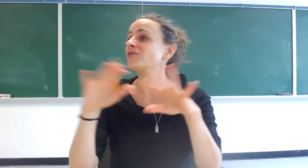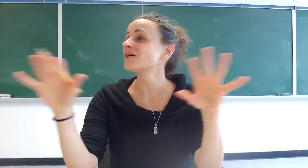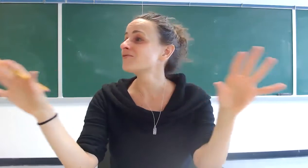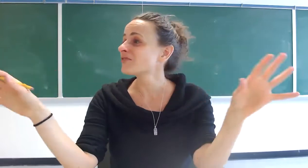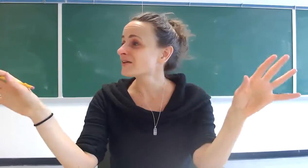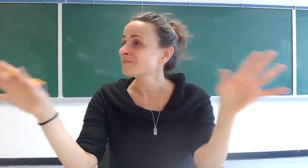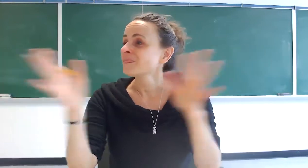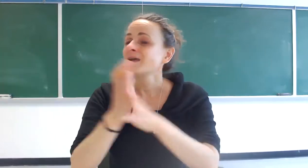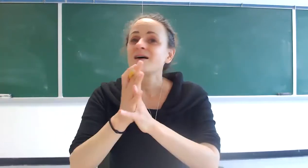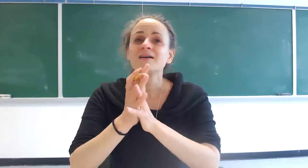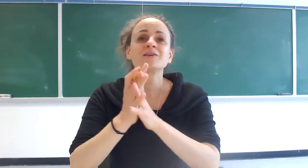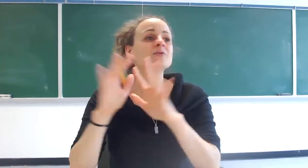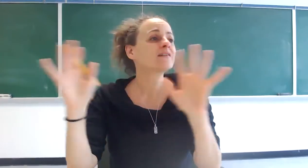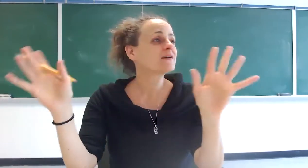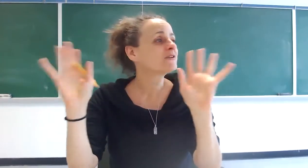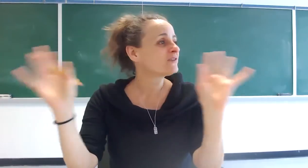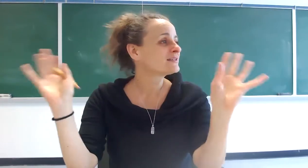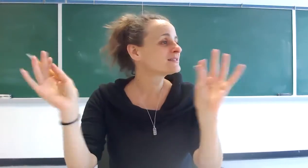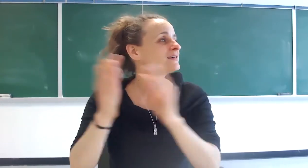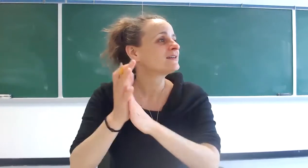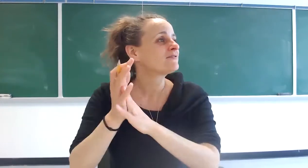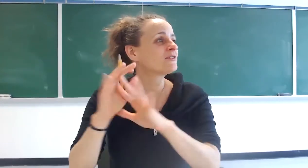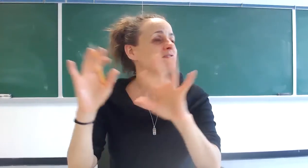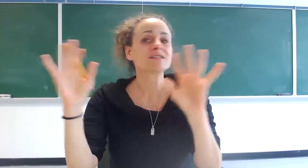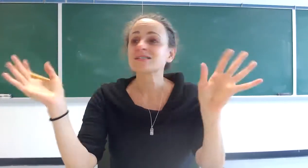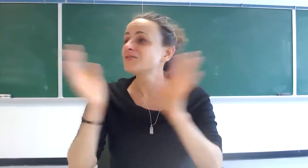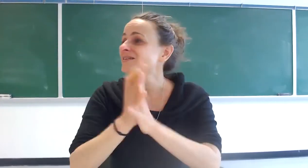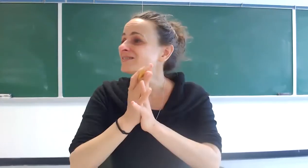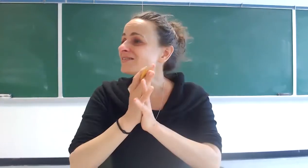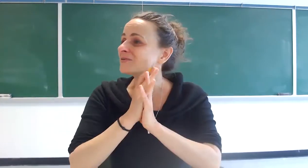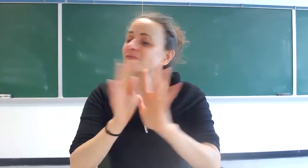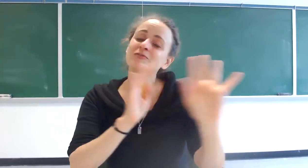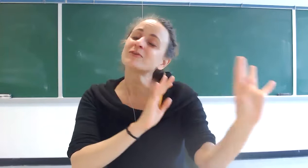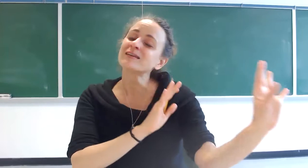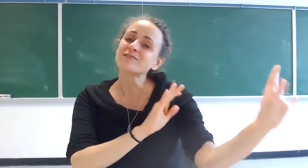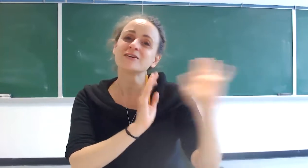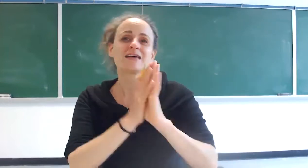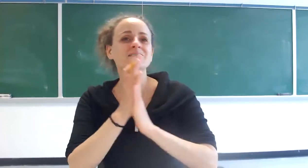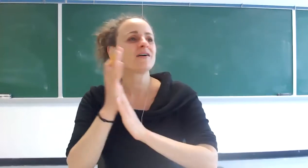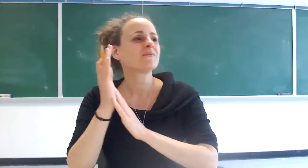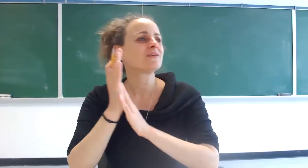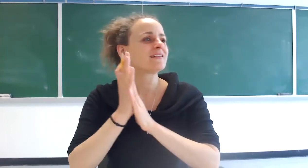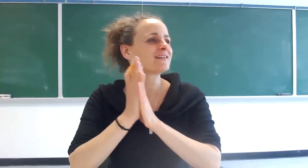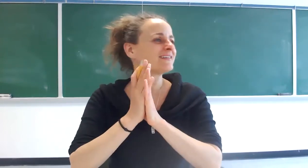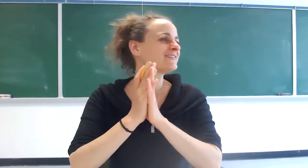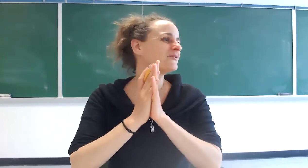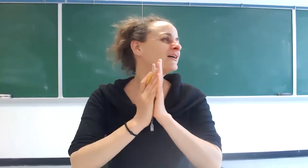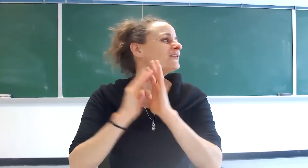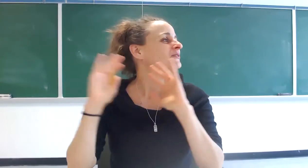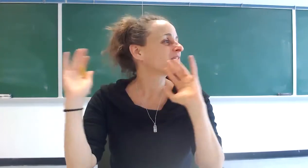everything including some advanced level of sex education so only at the very last last class so this